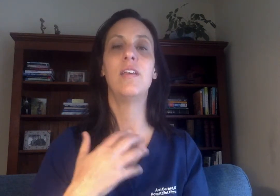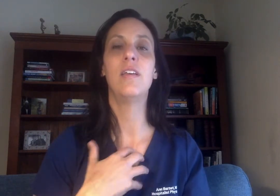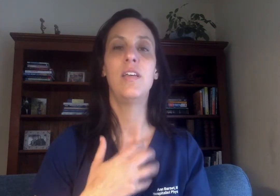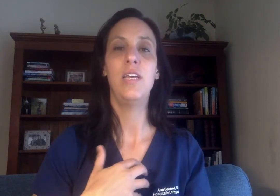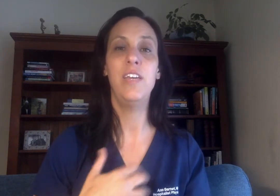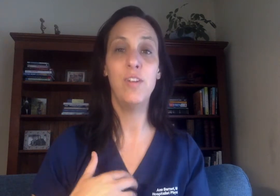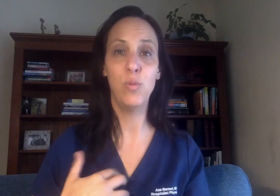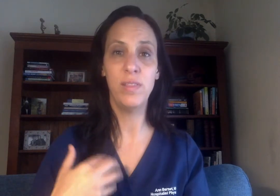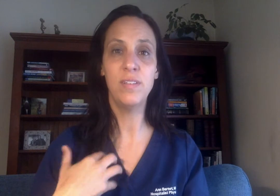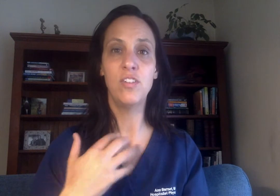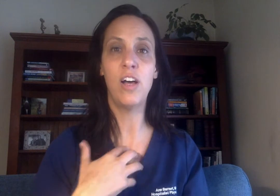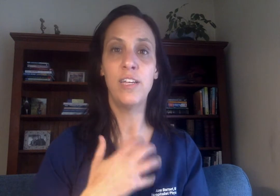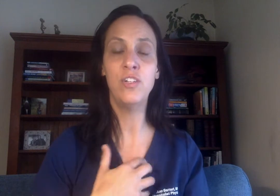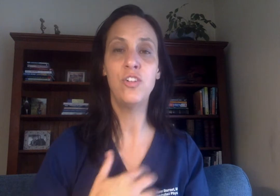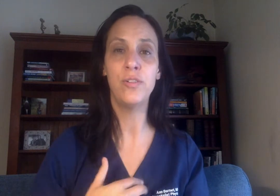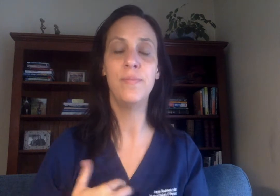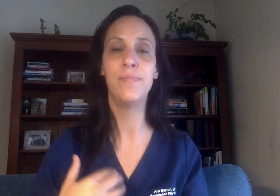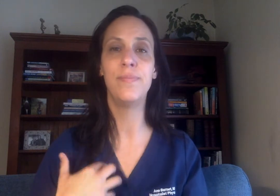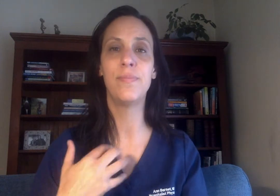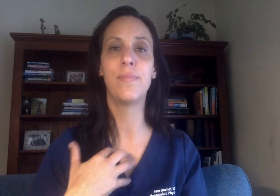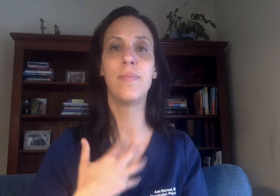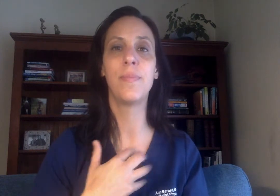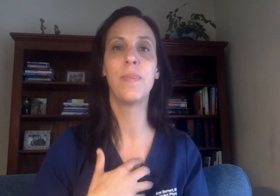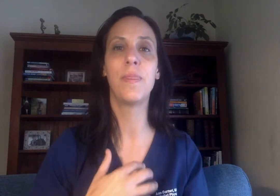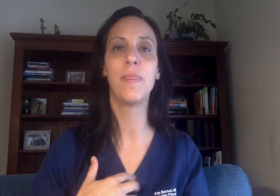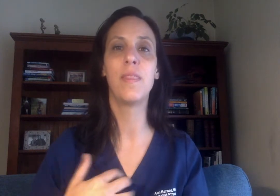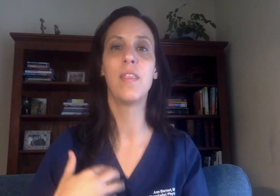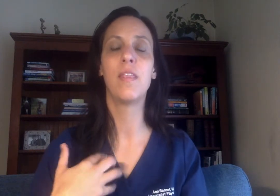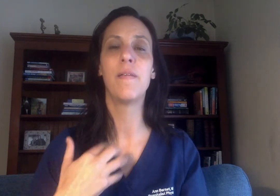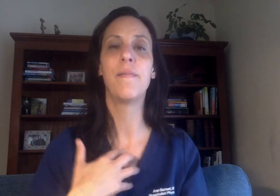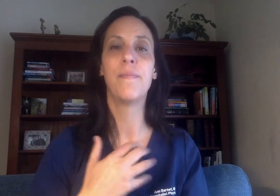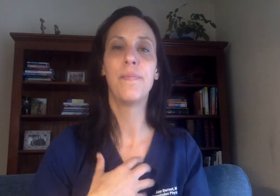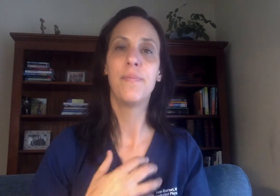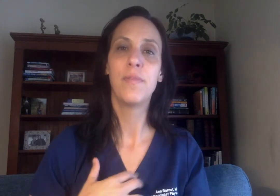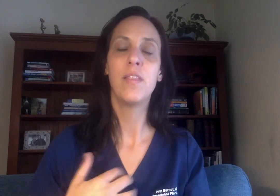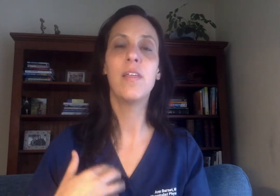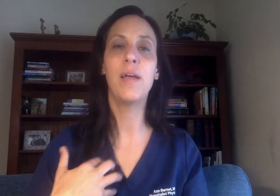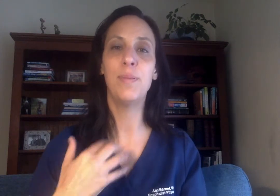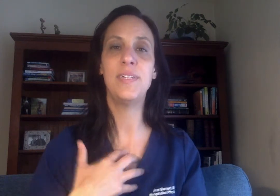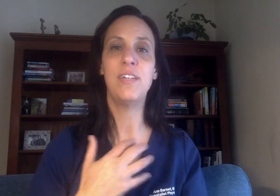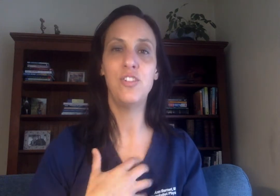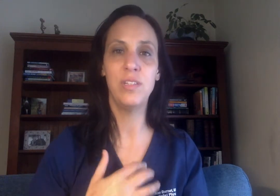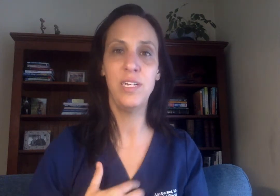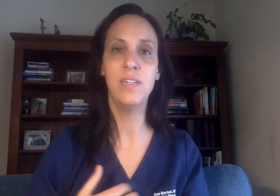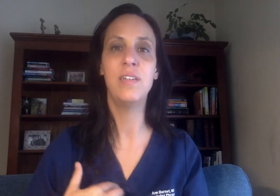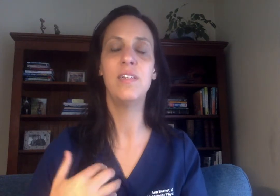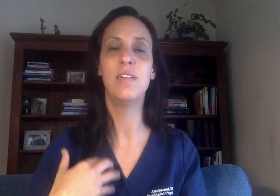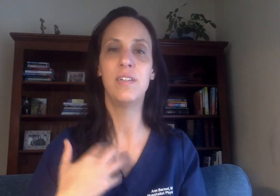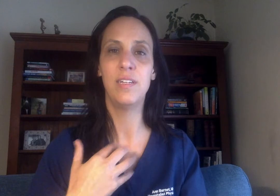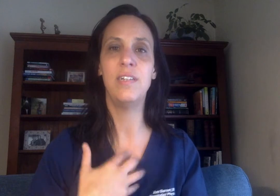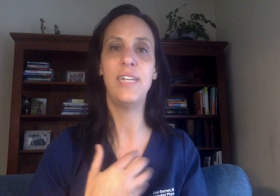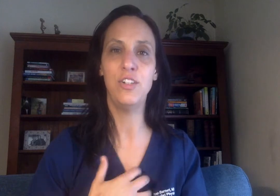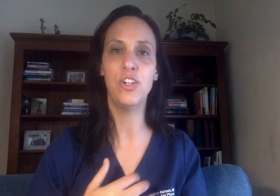Even with this knowledge that I'm potentially in danger.